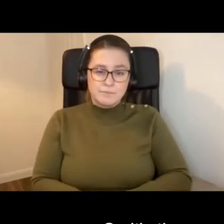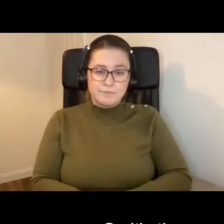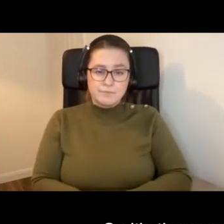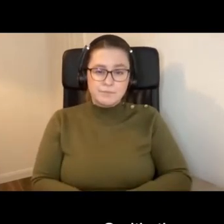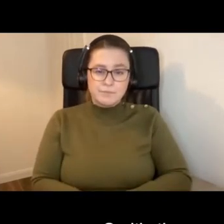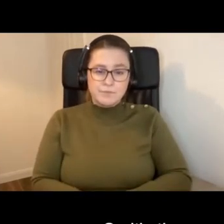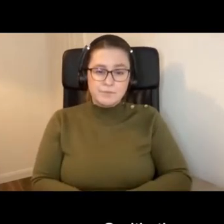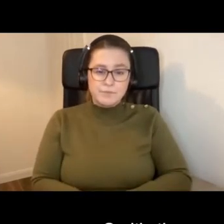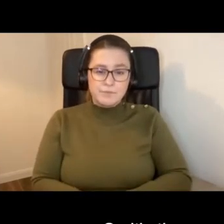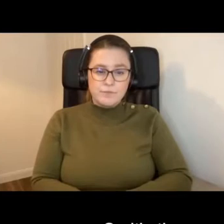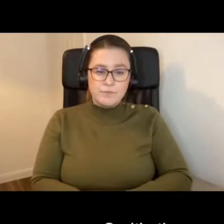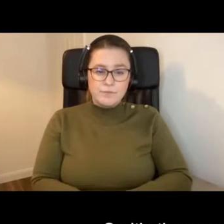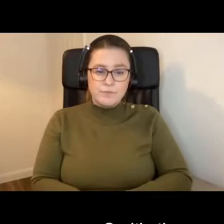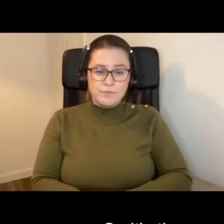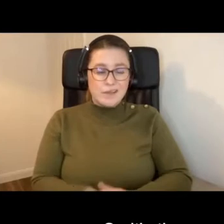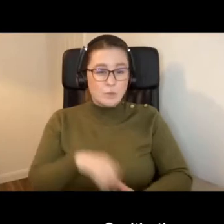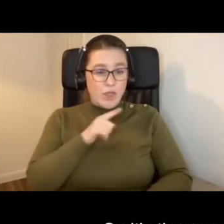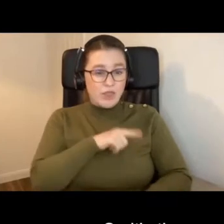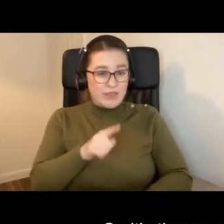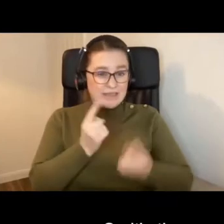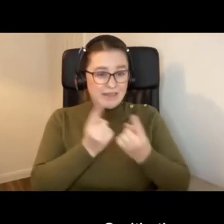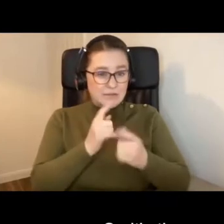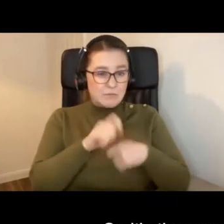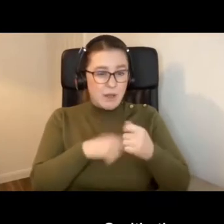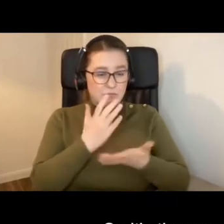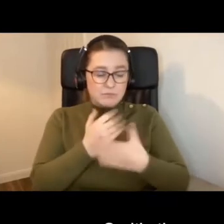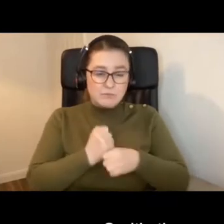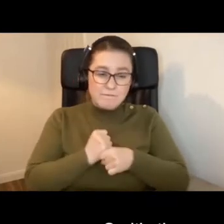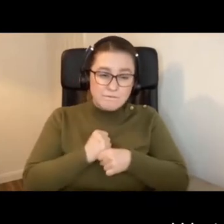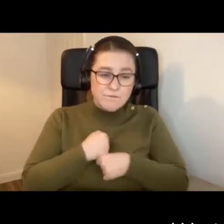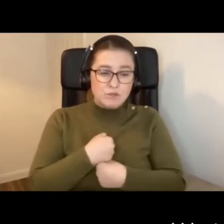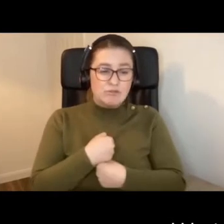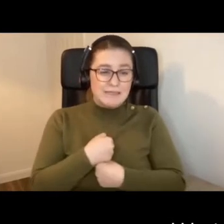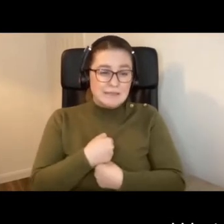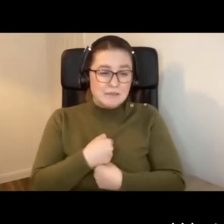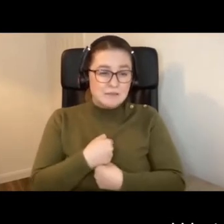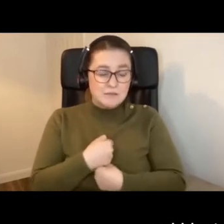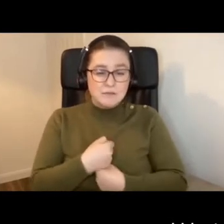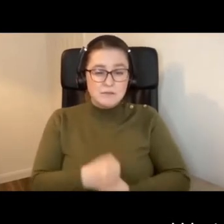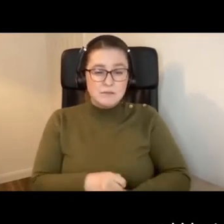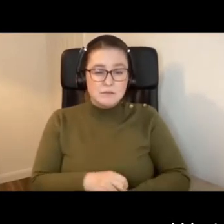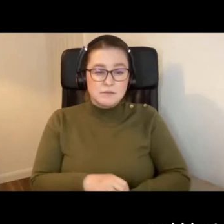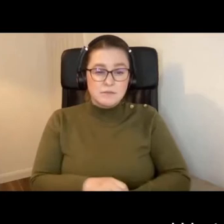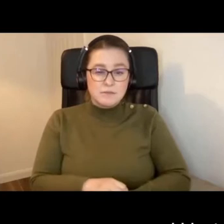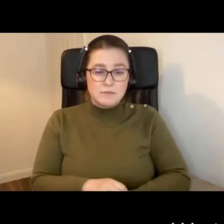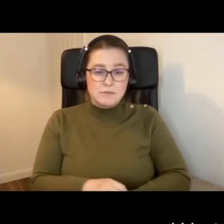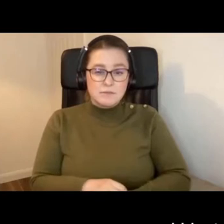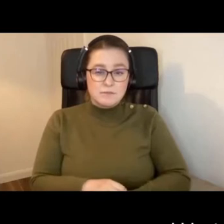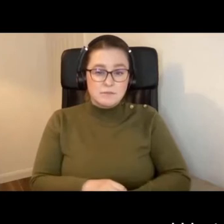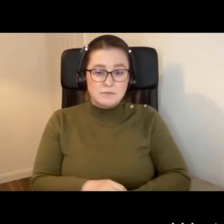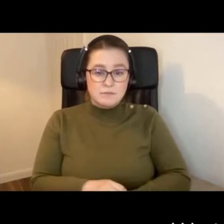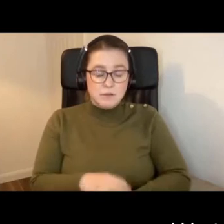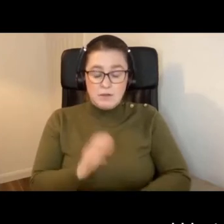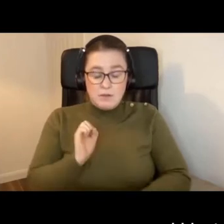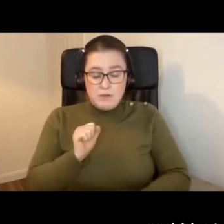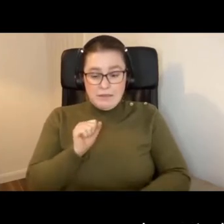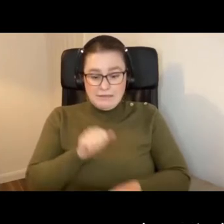So it's these sorts of things which end up being a real frustration. And I just, yes, I